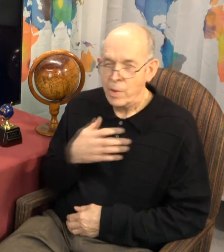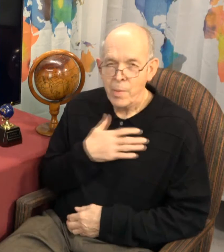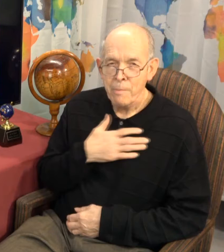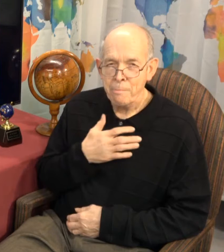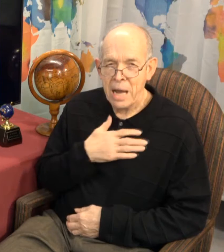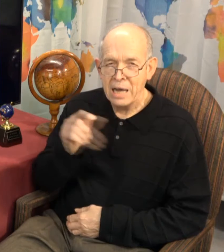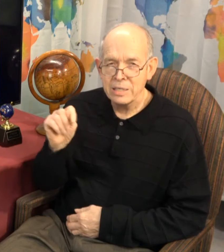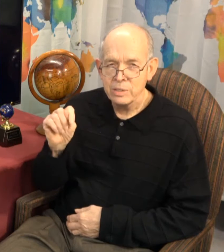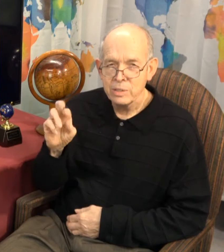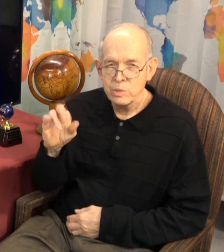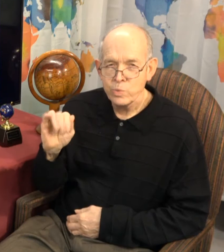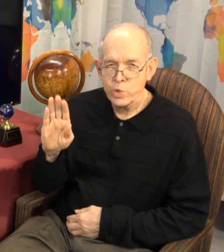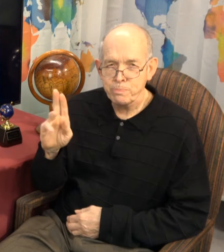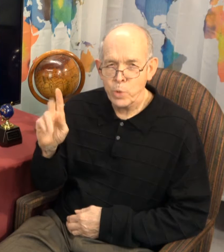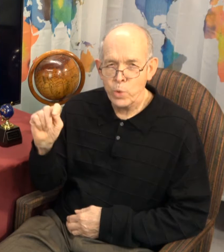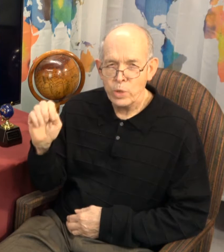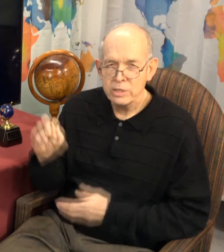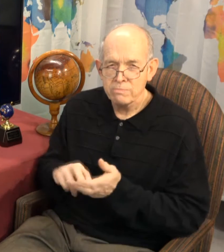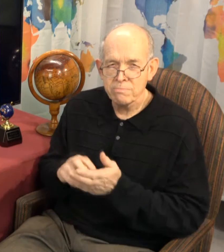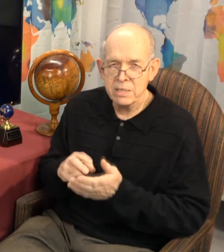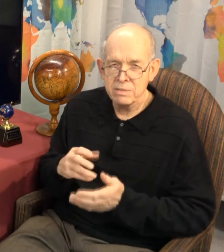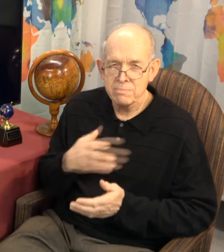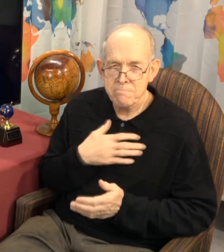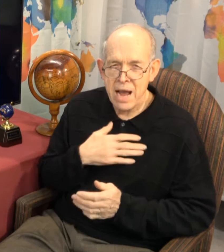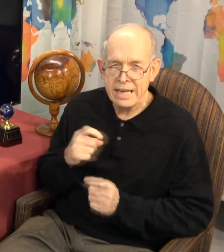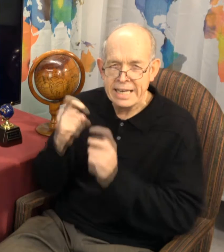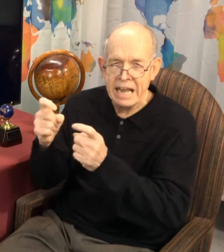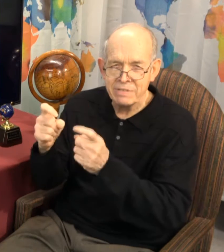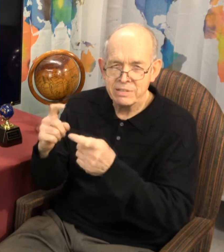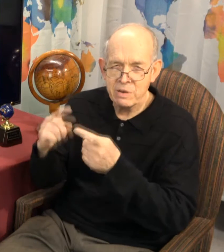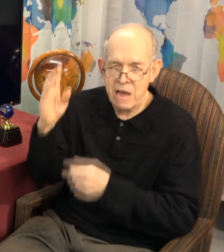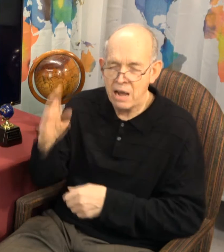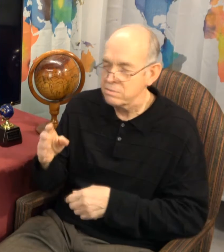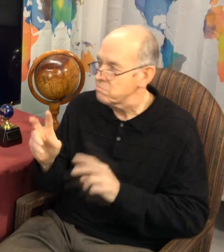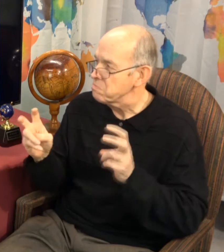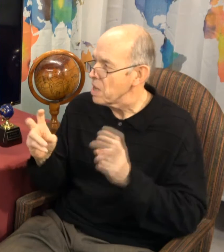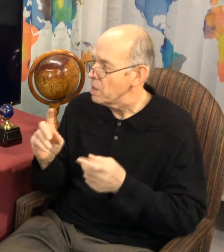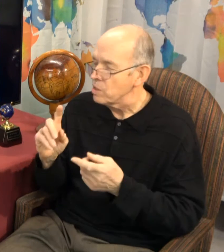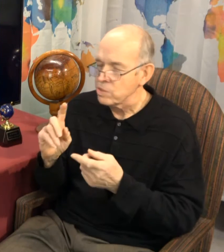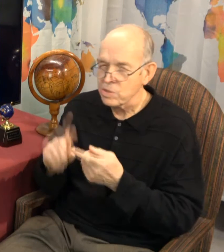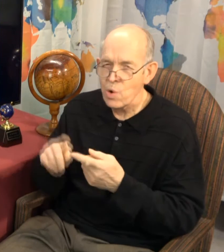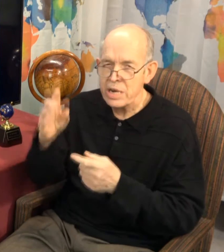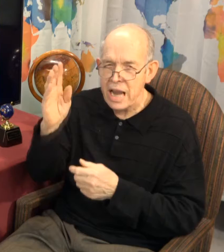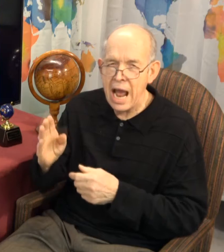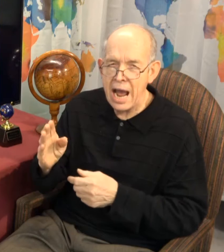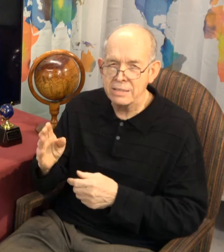My sister means my gift to God, to God,